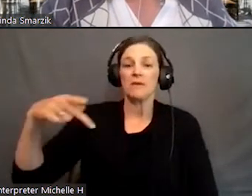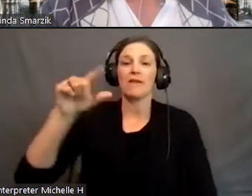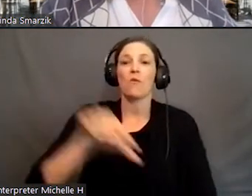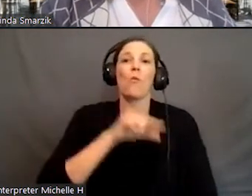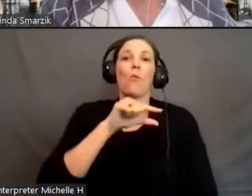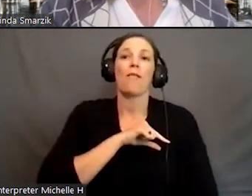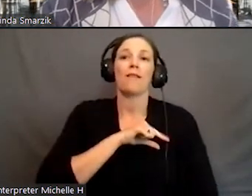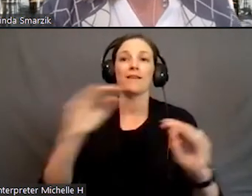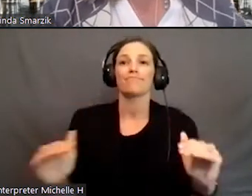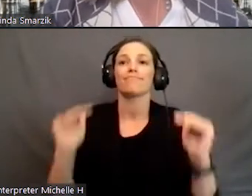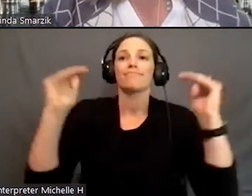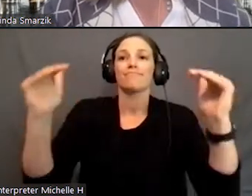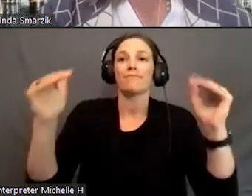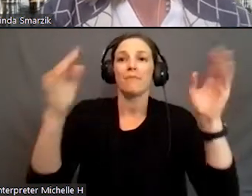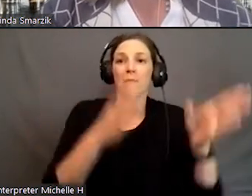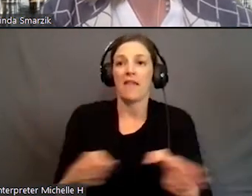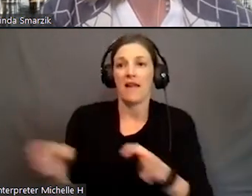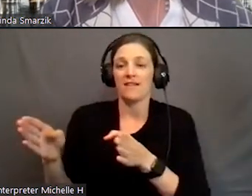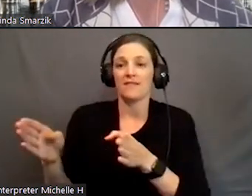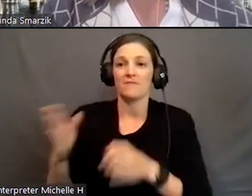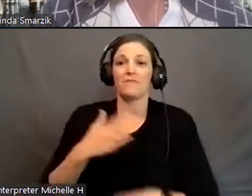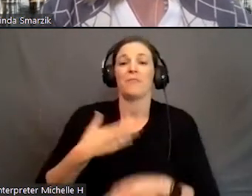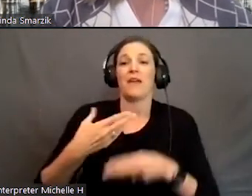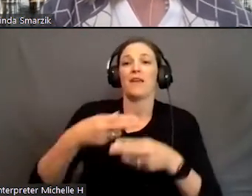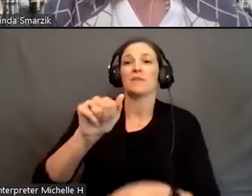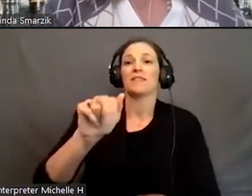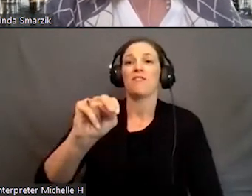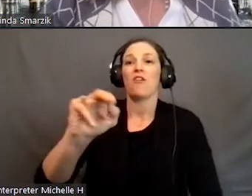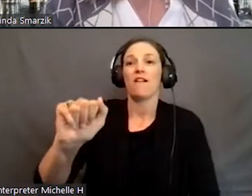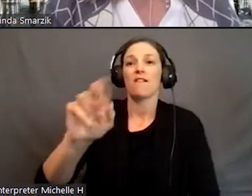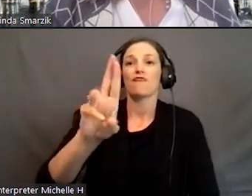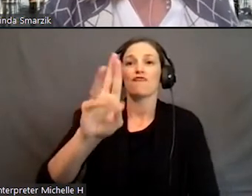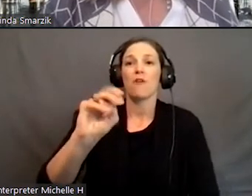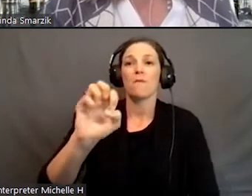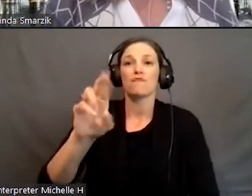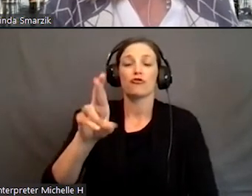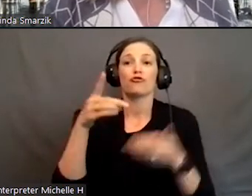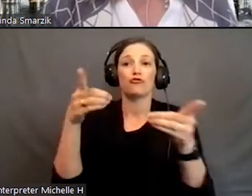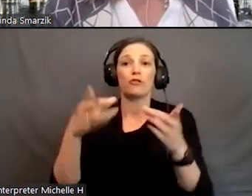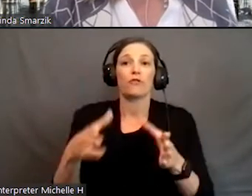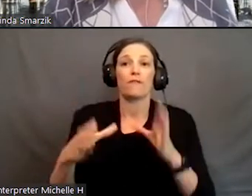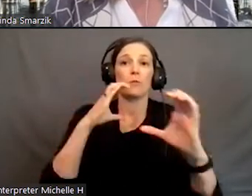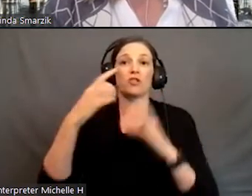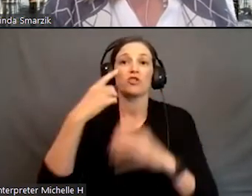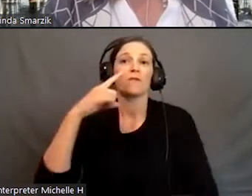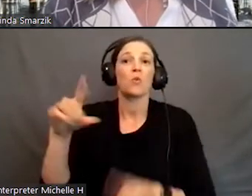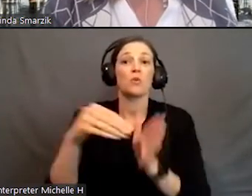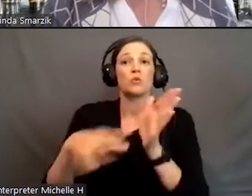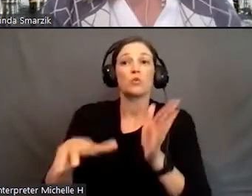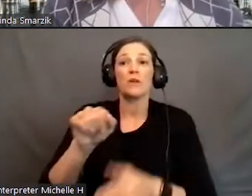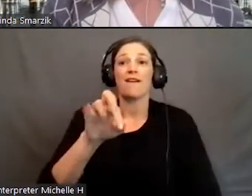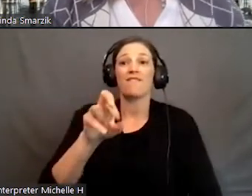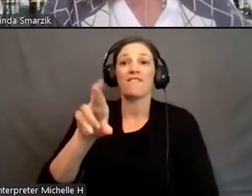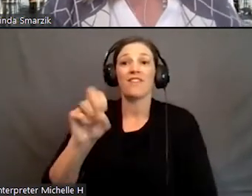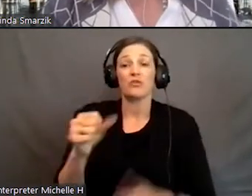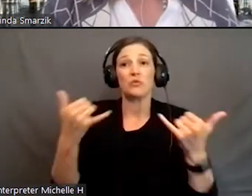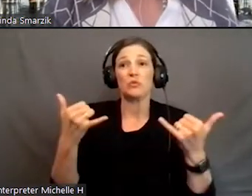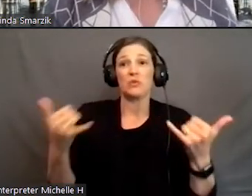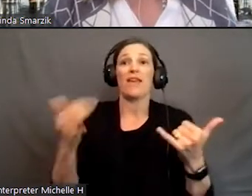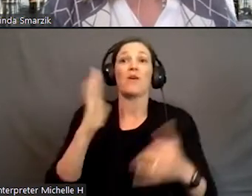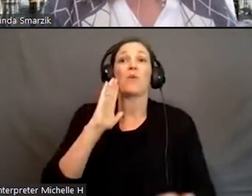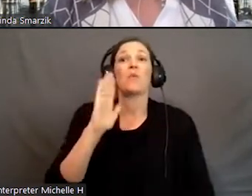Enhancement Plan. My name is Anna Remmer. I'm the Director of Communication for Student Affairs, and today, I'll be your moderator.